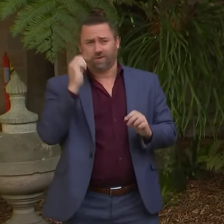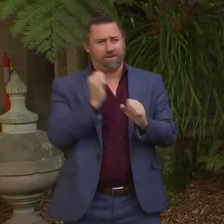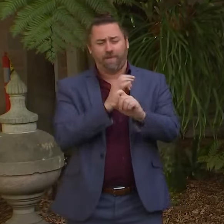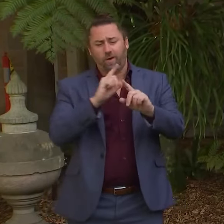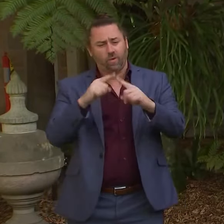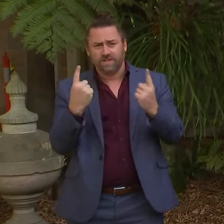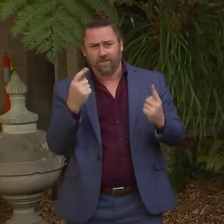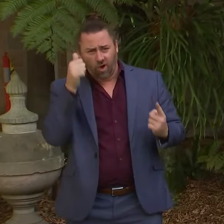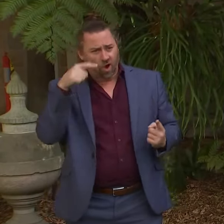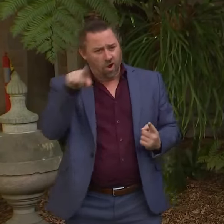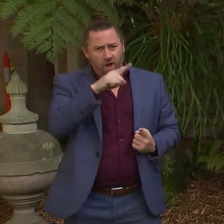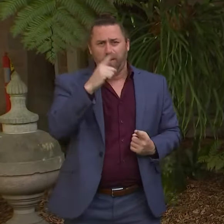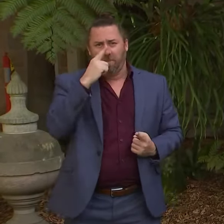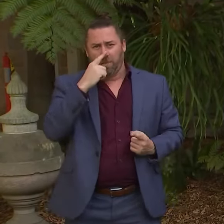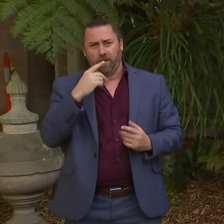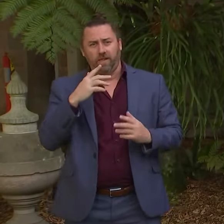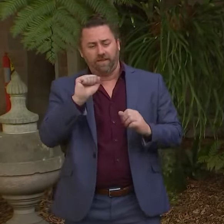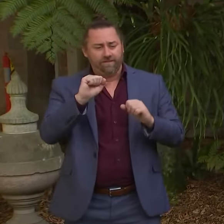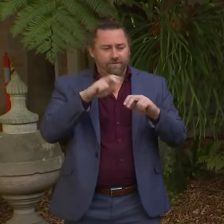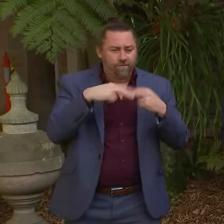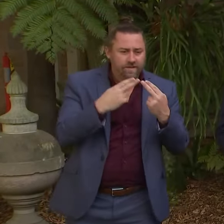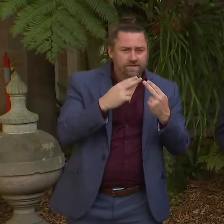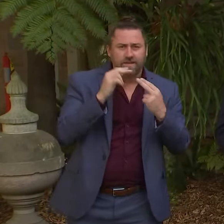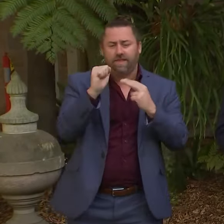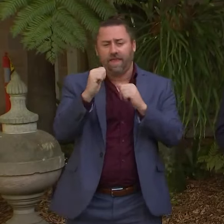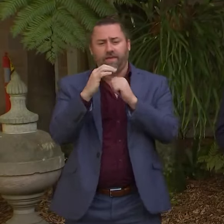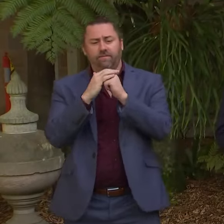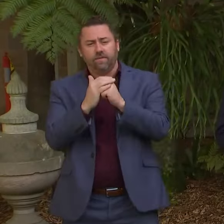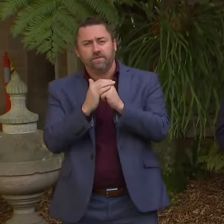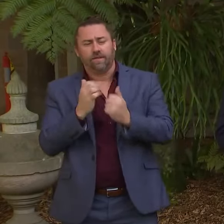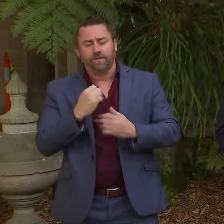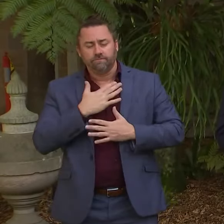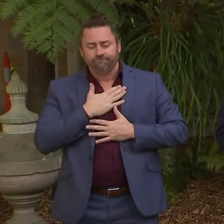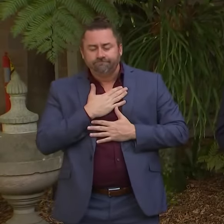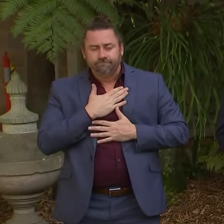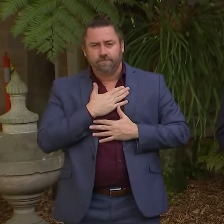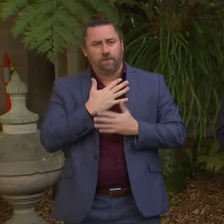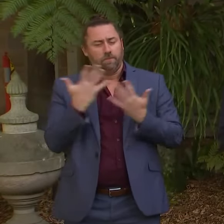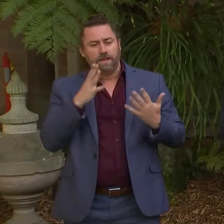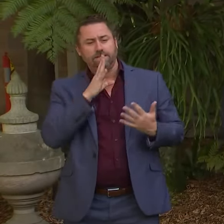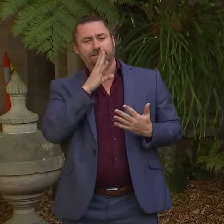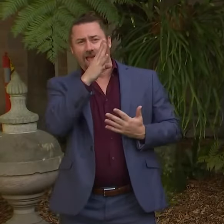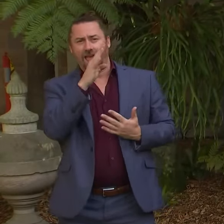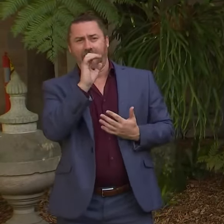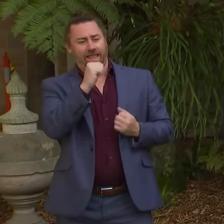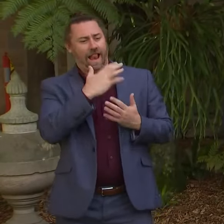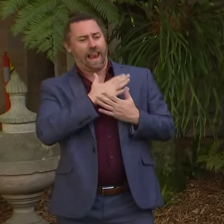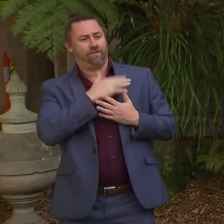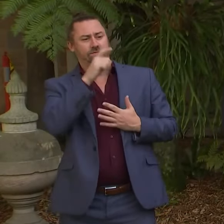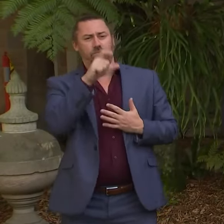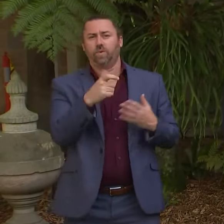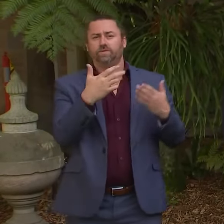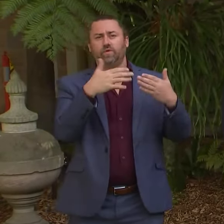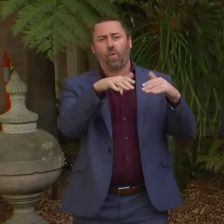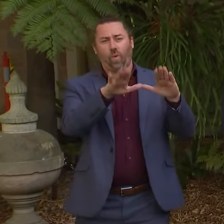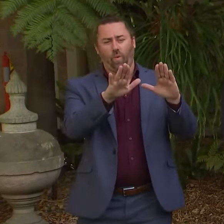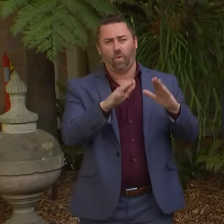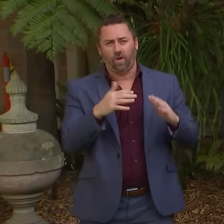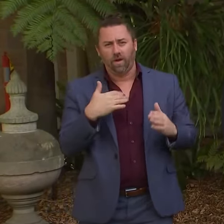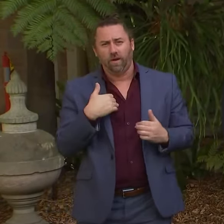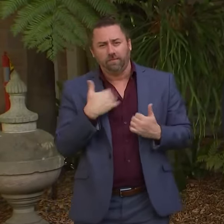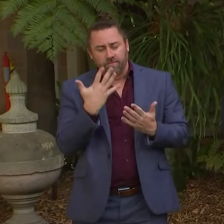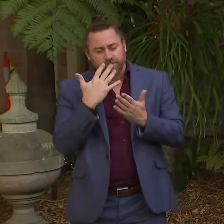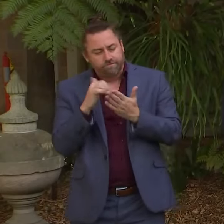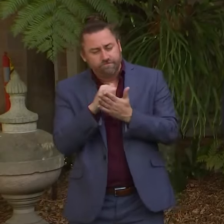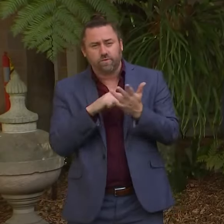of those 39 individuals. So can I pass on my condolences to all of those families because